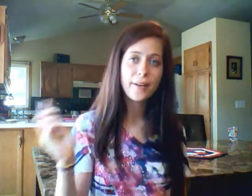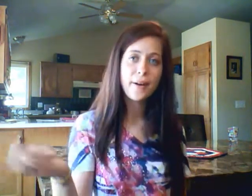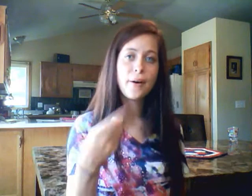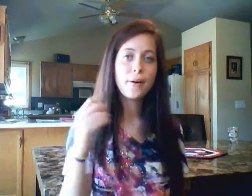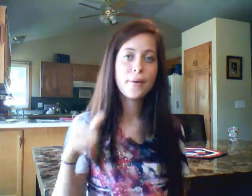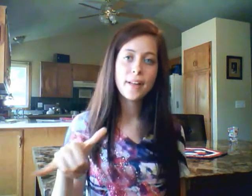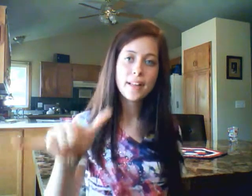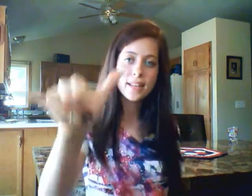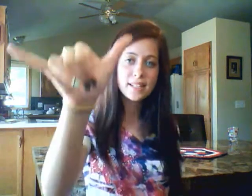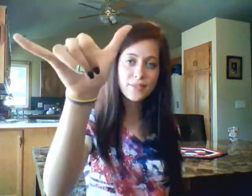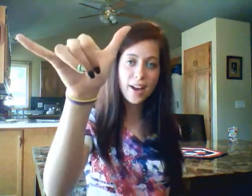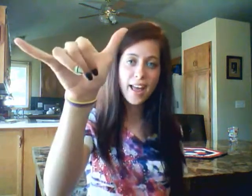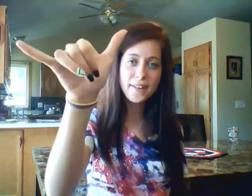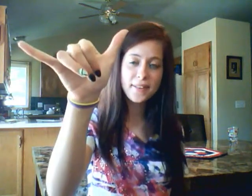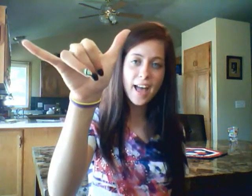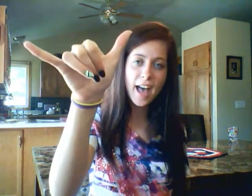always, forever.